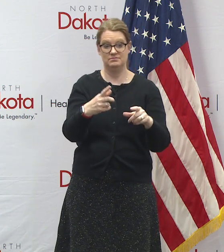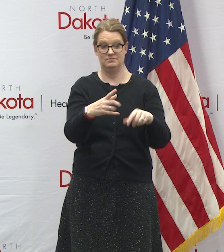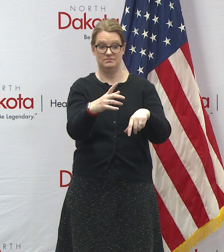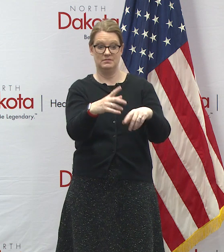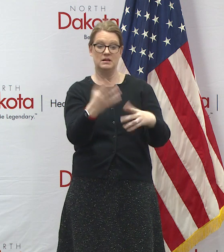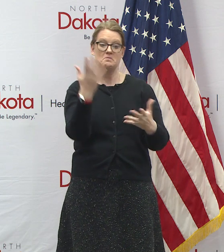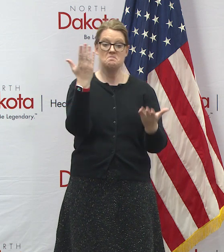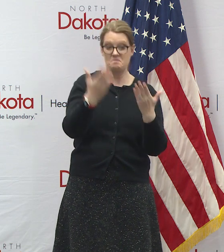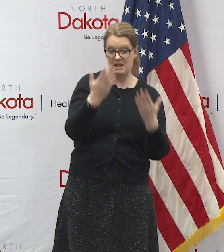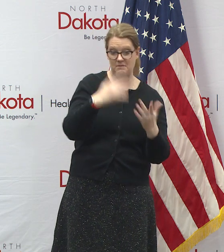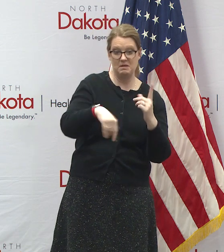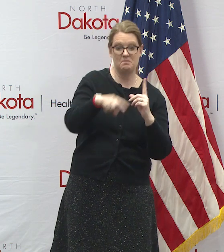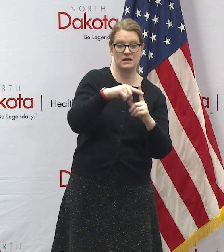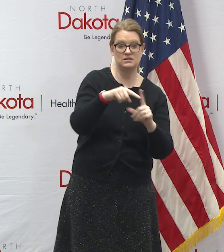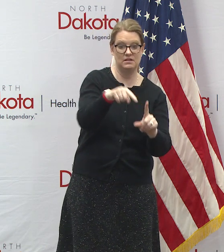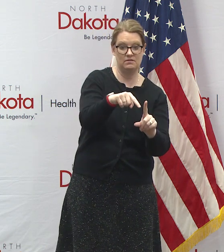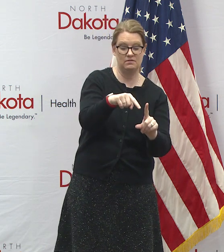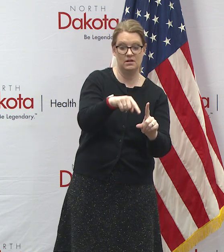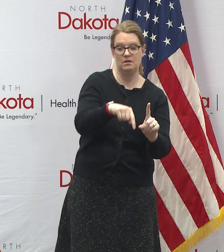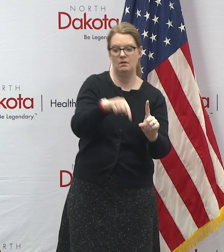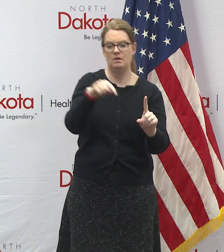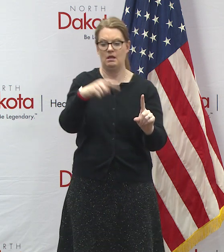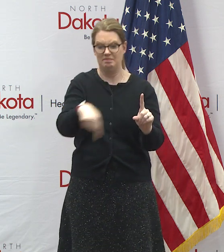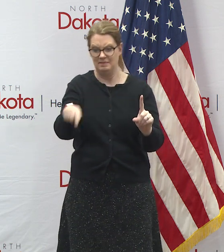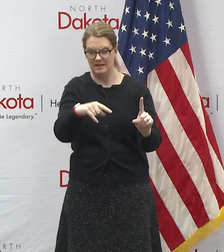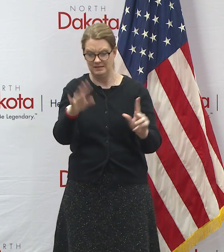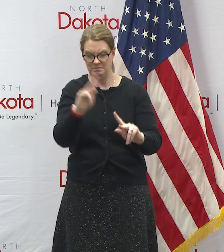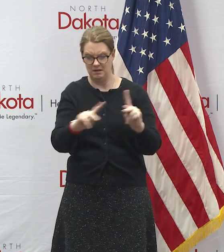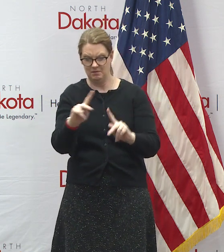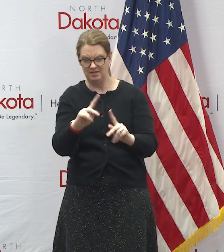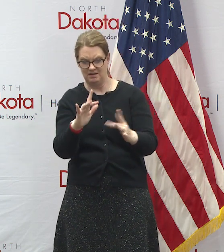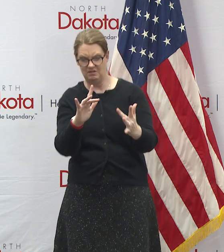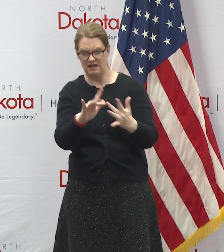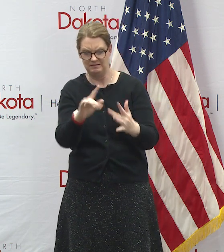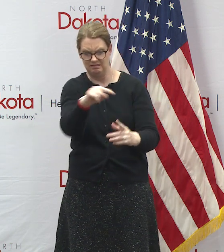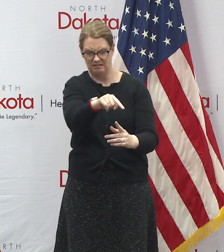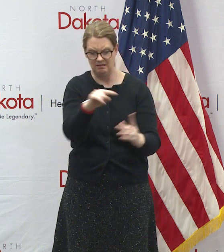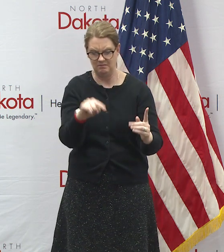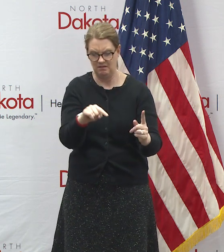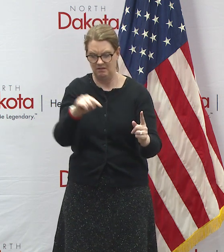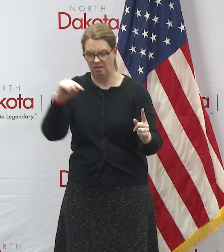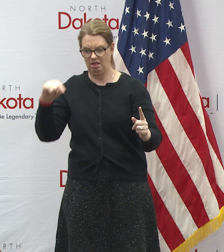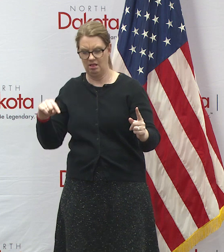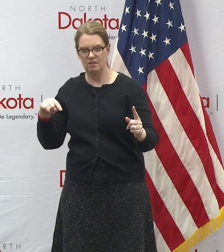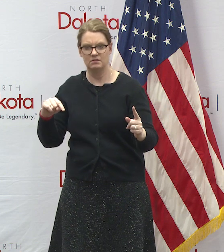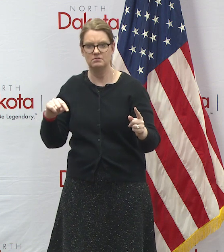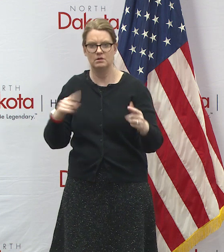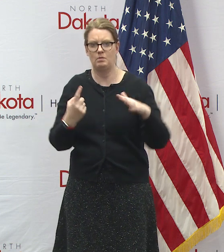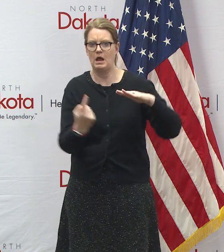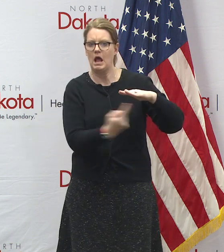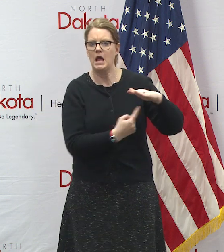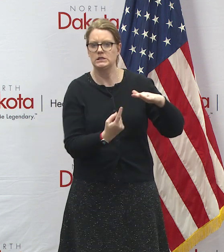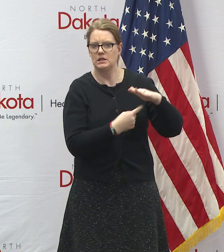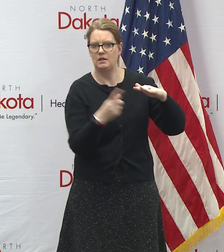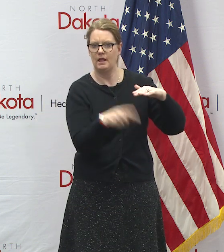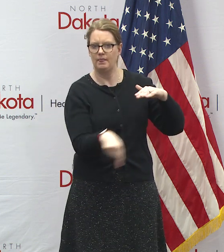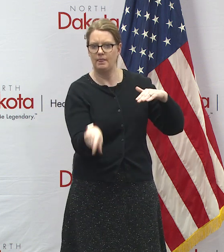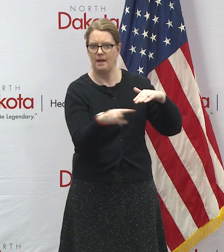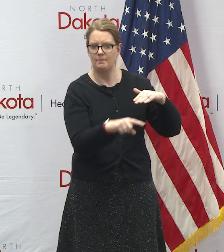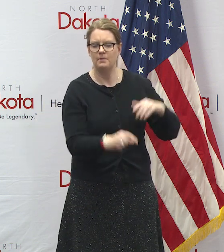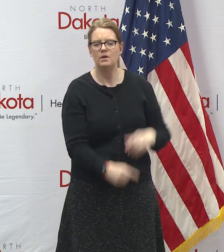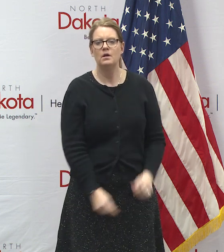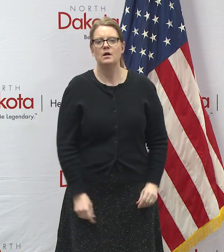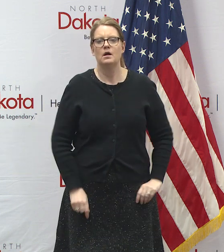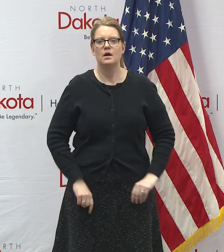positive that we're doing a great job of those people isolating. We said yesterday we had added